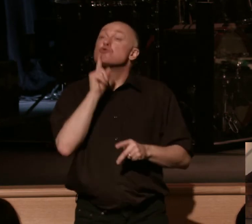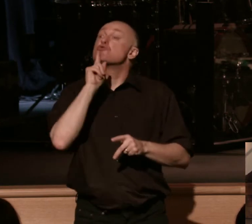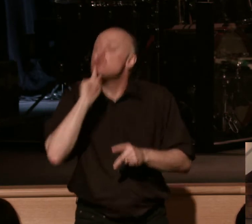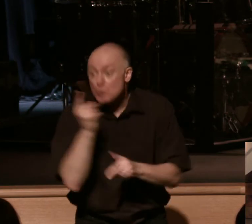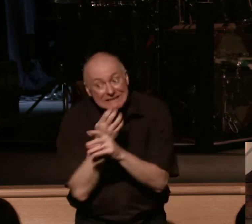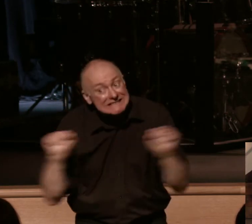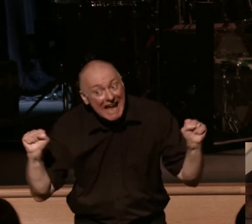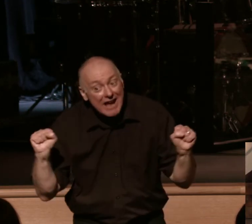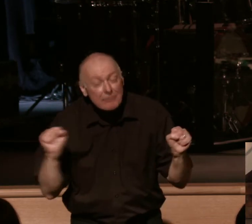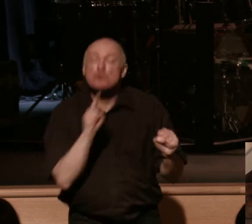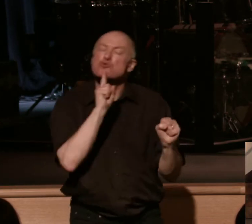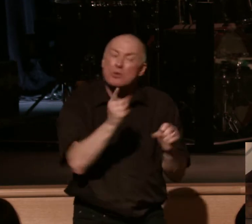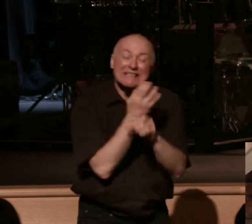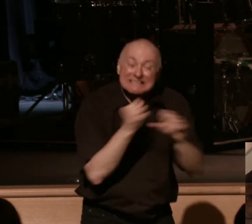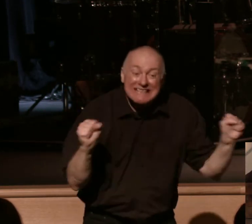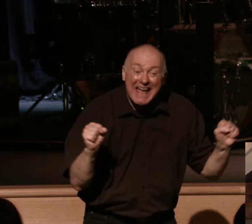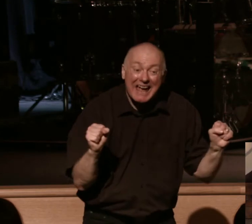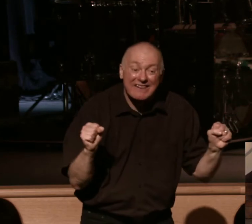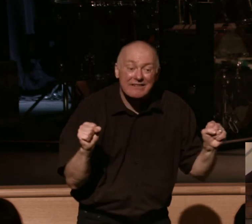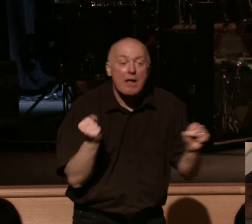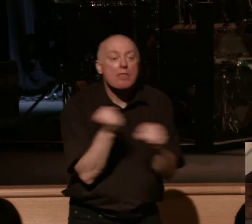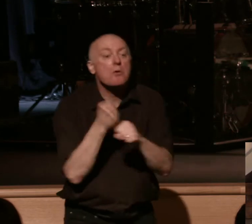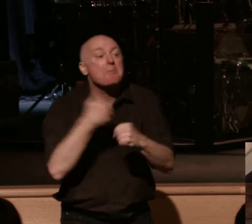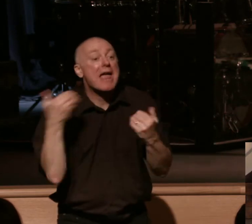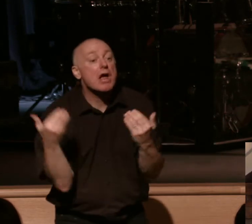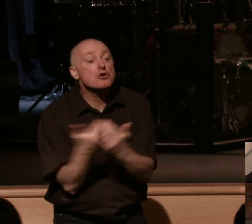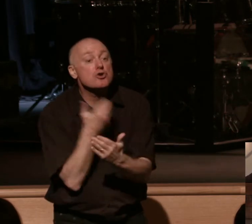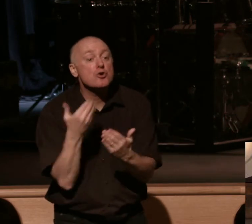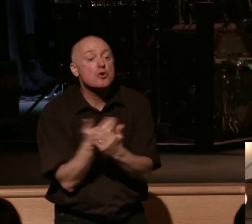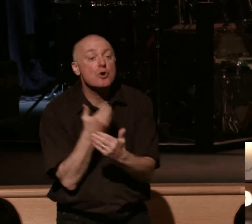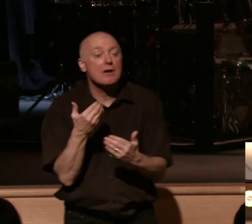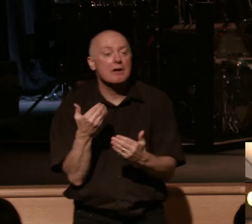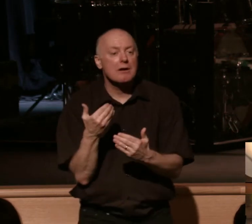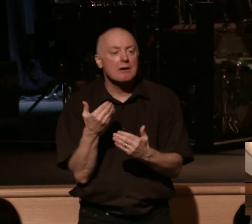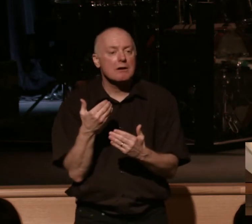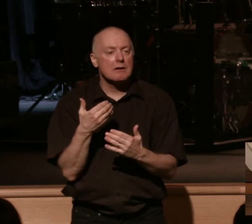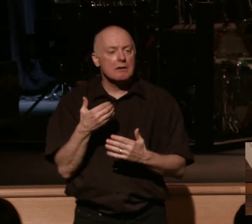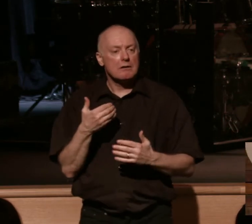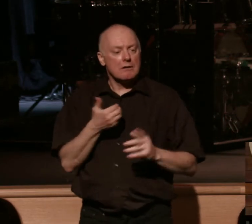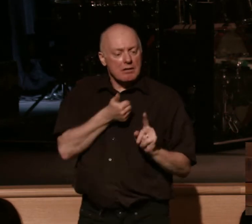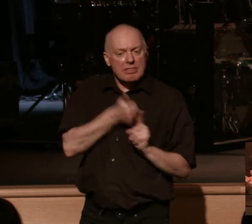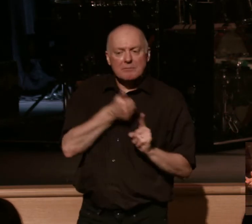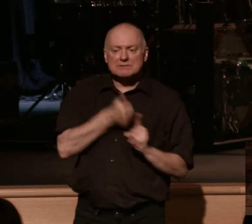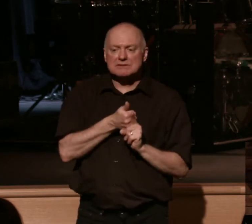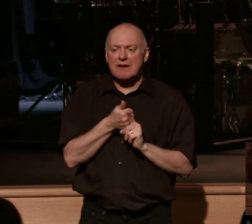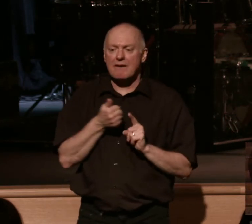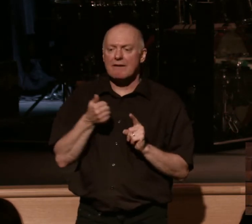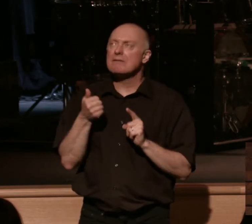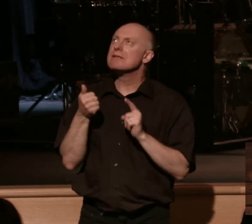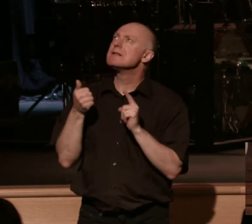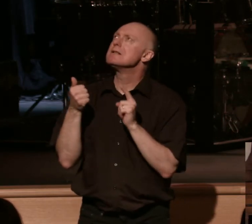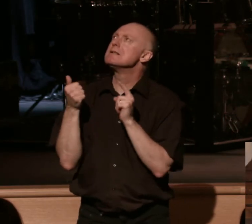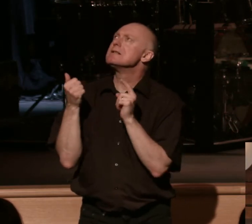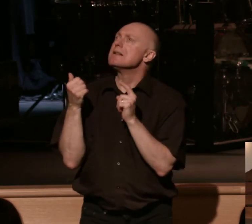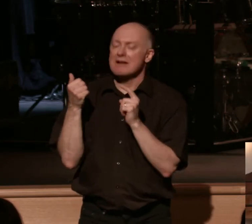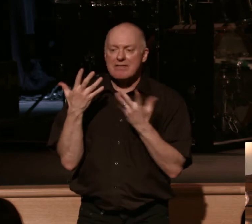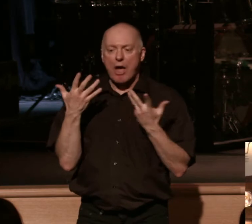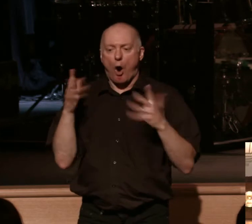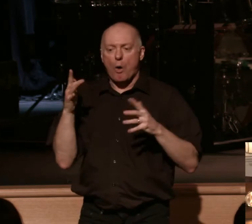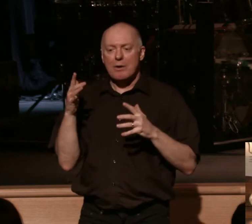Christ, they are made new and they have a sample of perfection that is to come. They've been regenerated, they